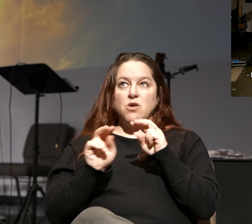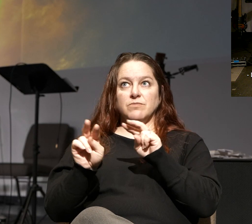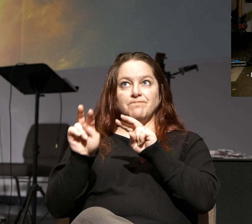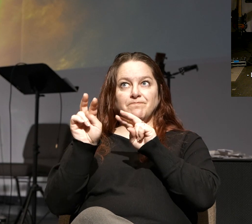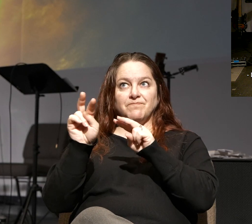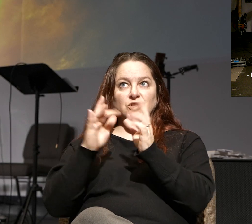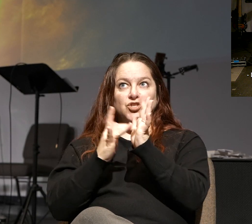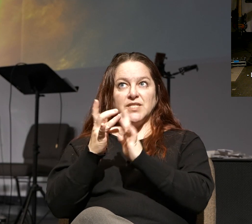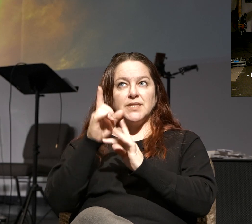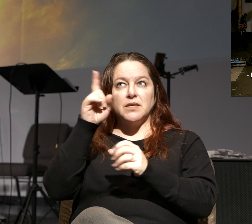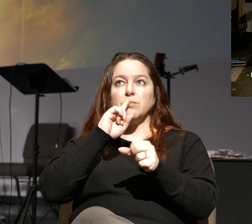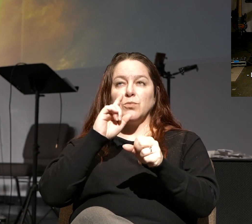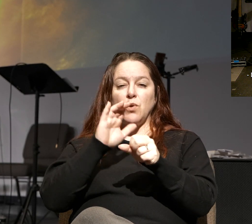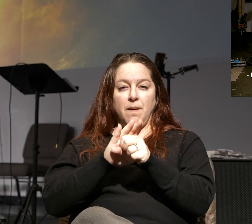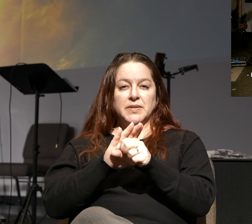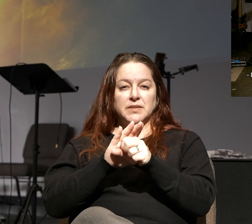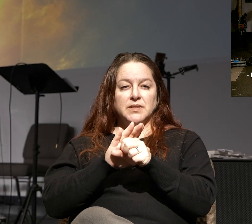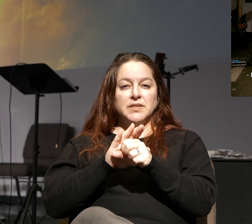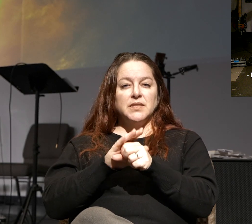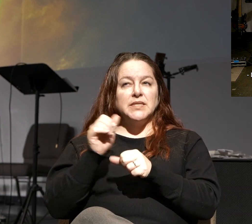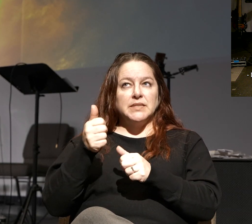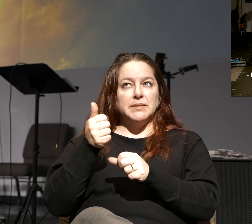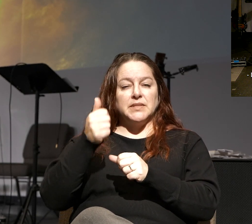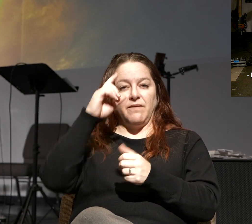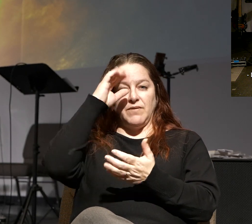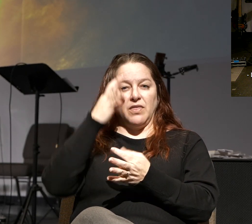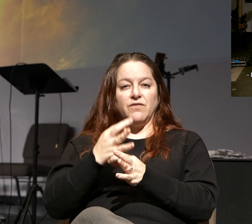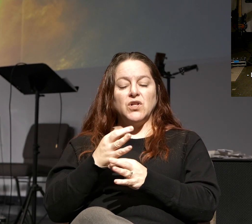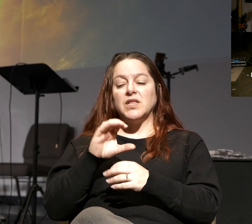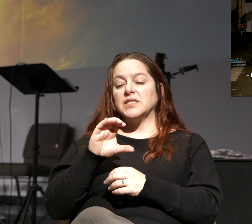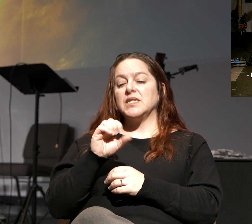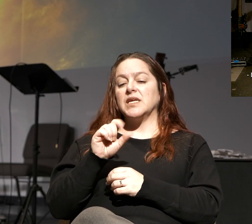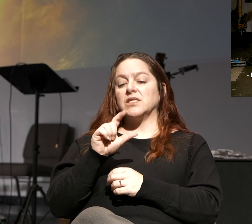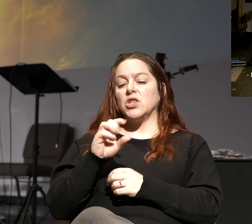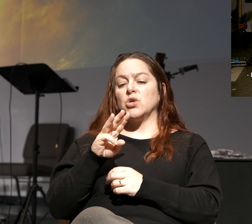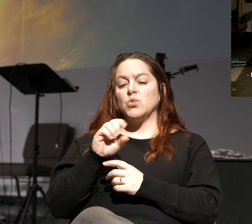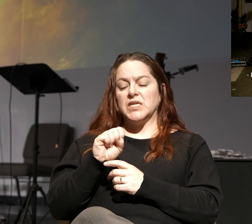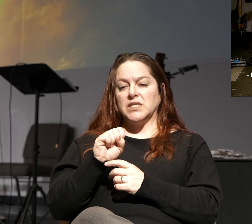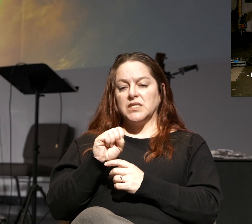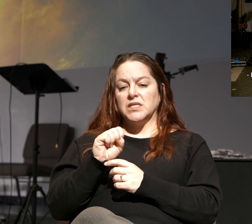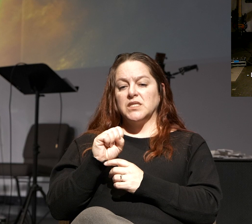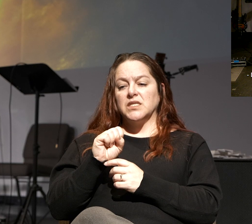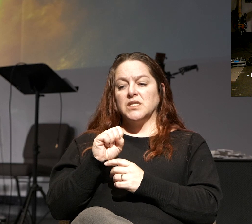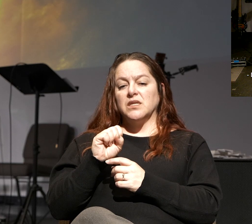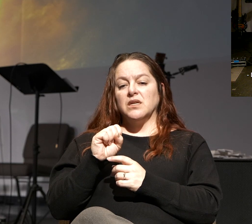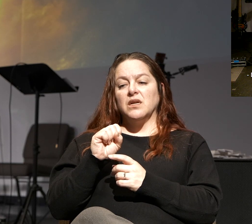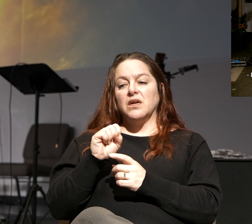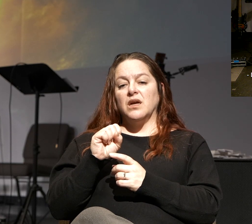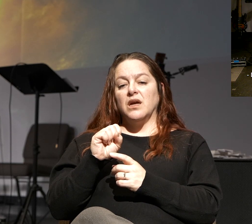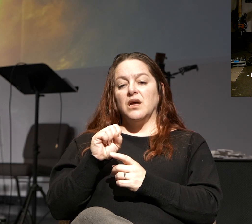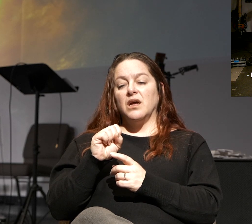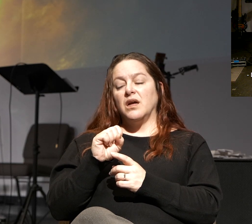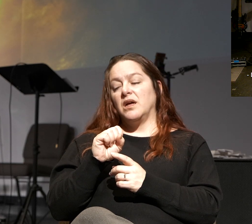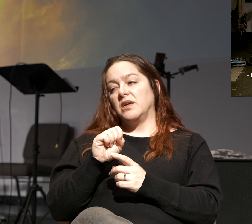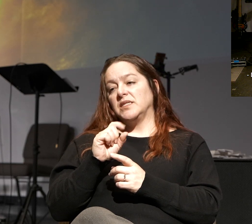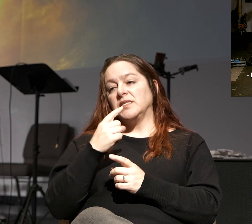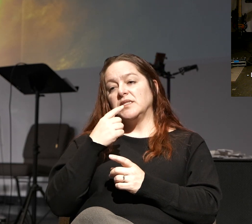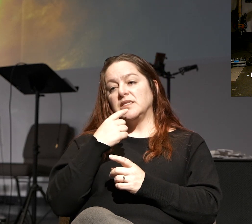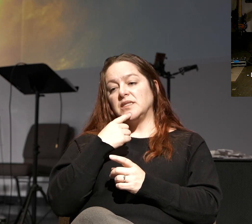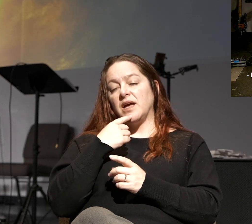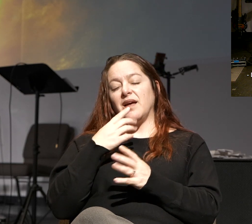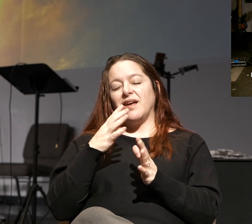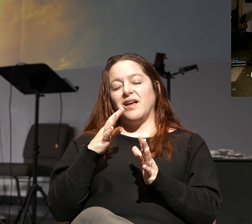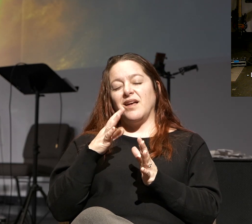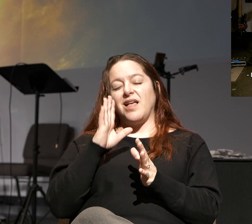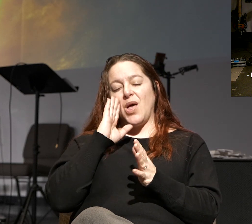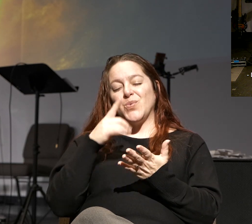for He who promised is faithful. I love the quote by C.S. Lewis. C.S. says this, and